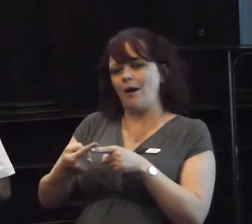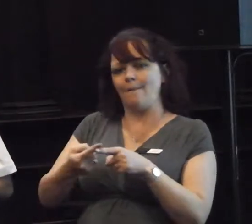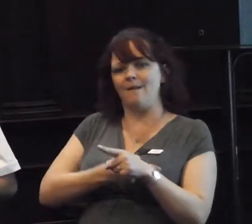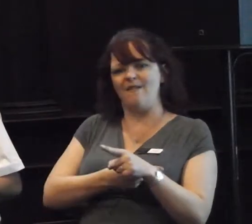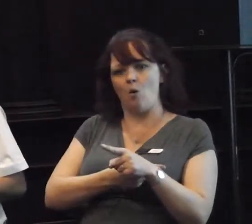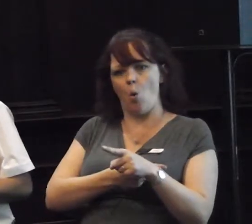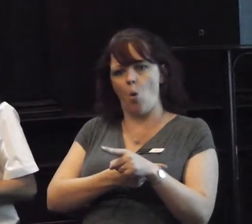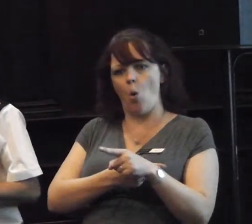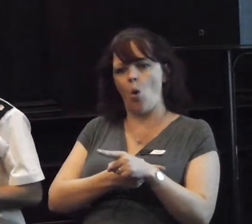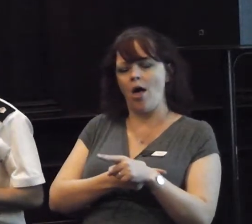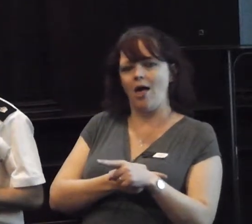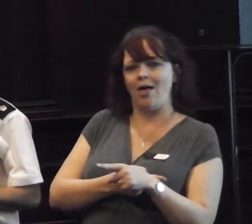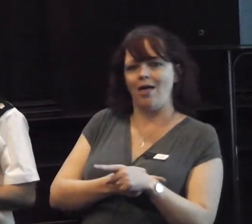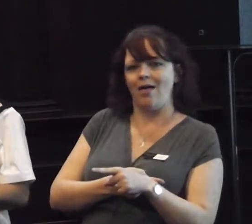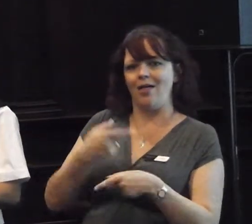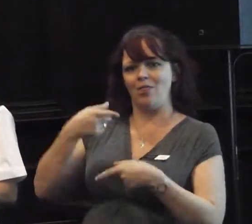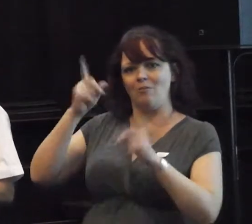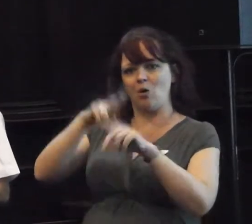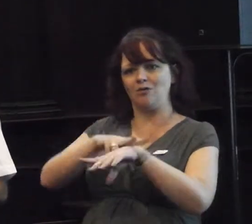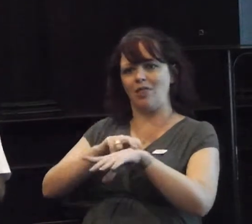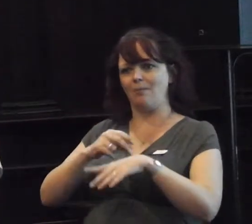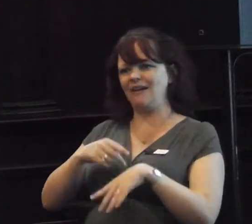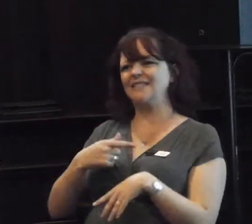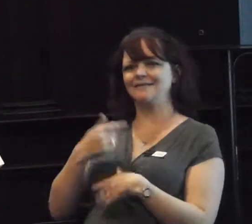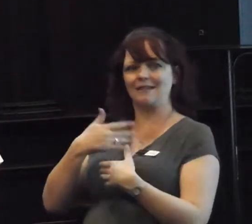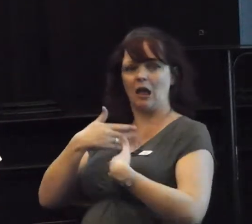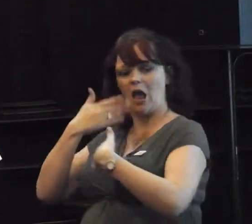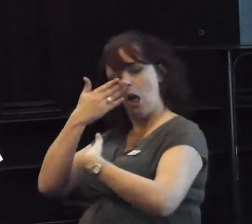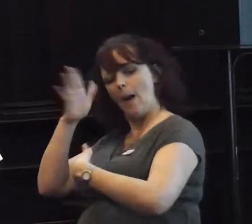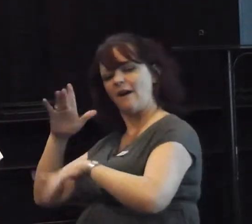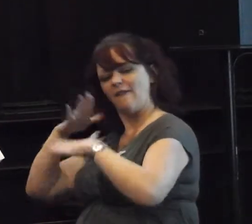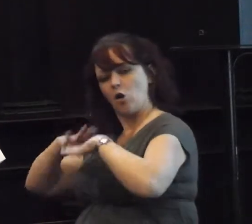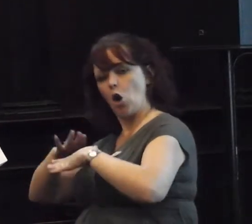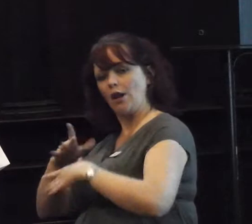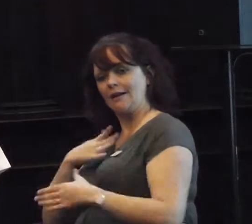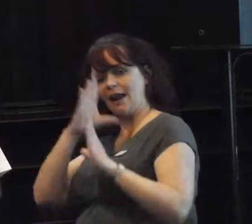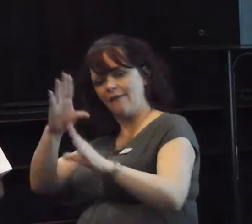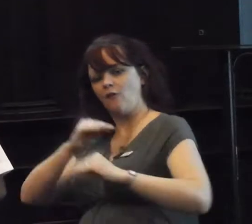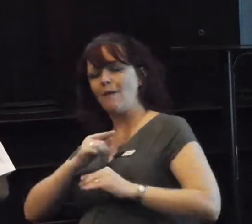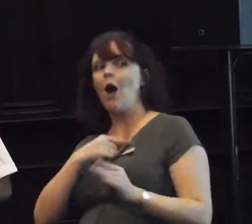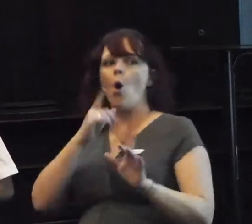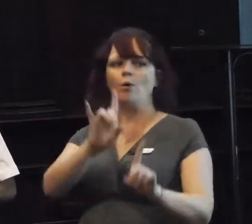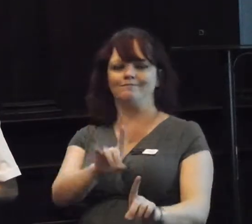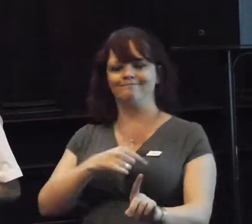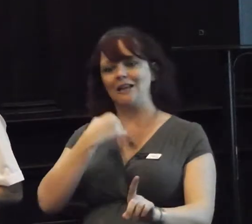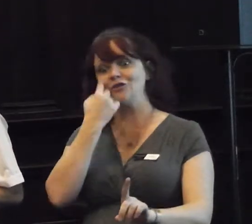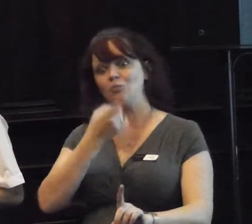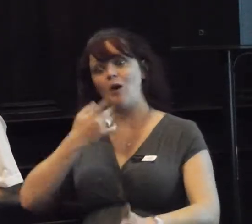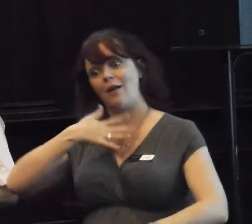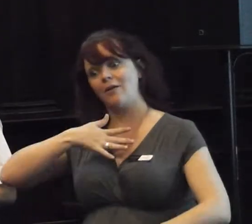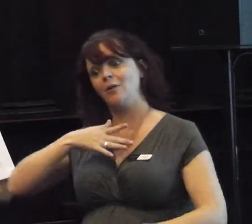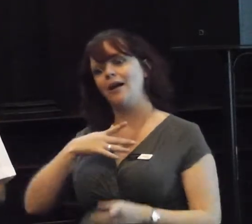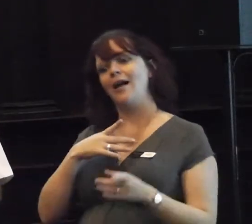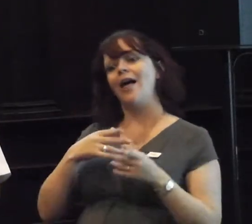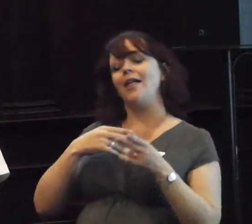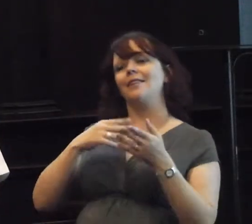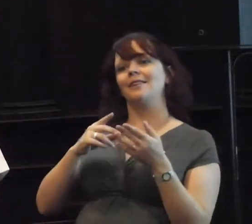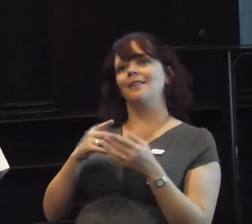on holiday. And just before he left, he said, oh, by the way, tomorrow, Sunday time, I'd like to interview you.